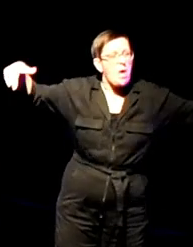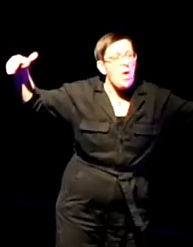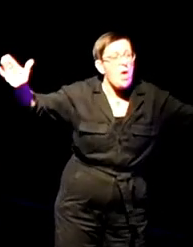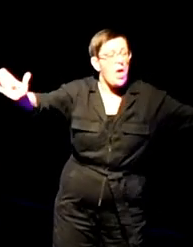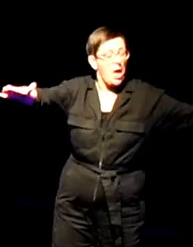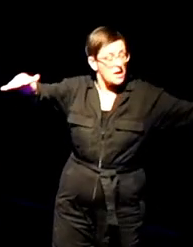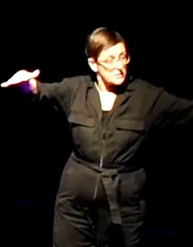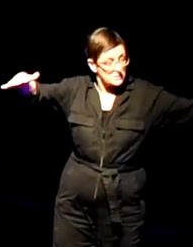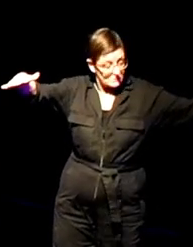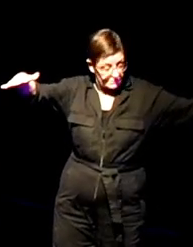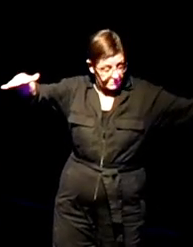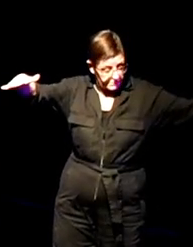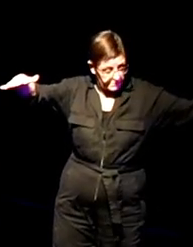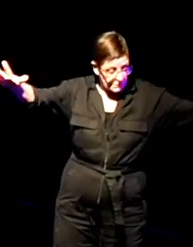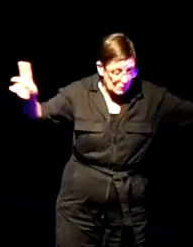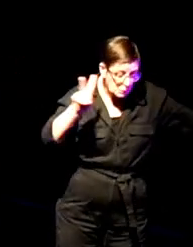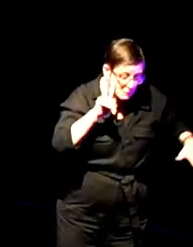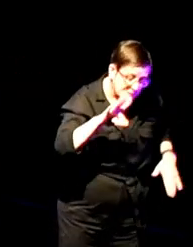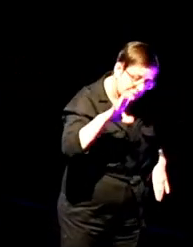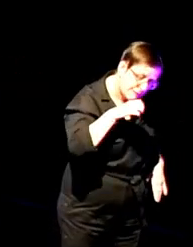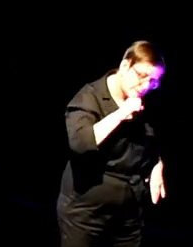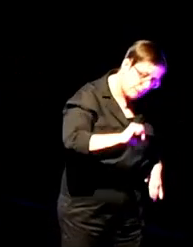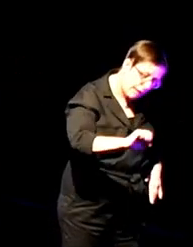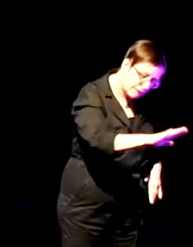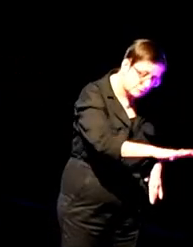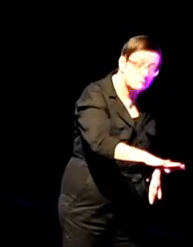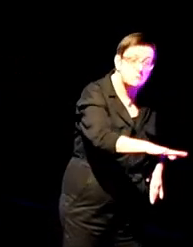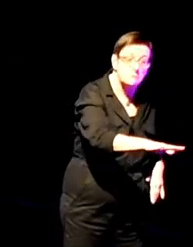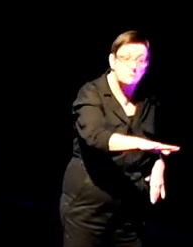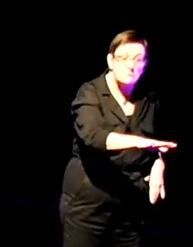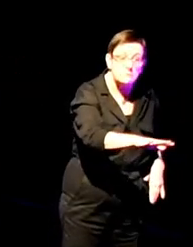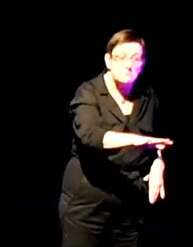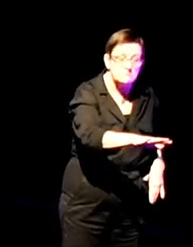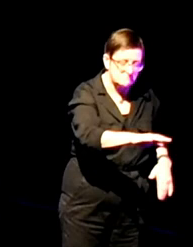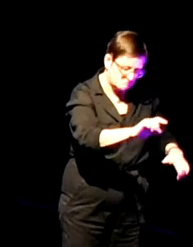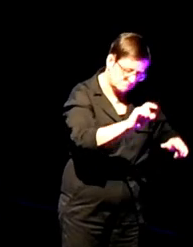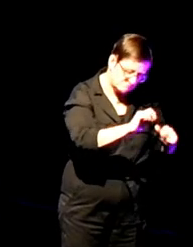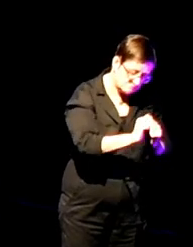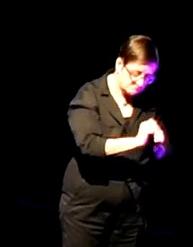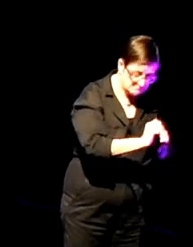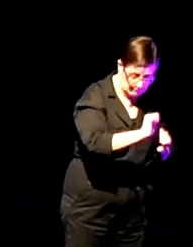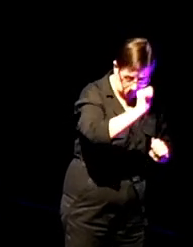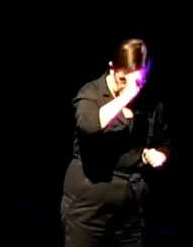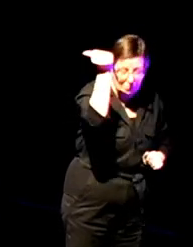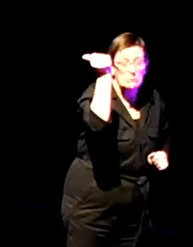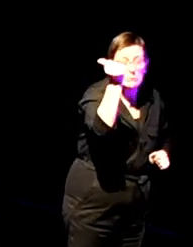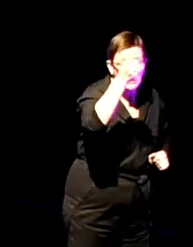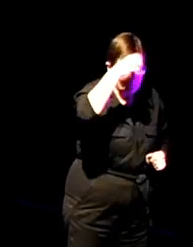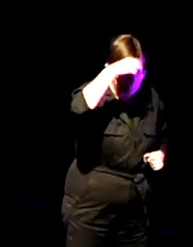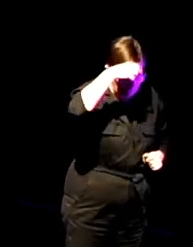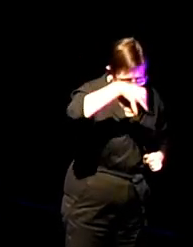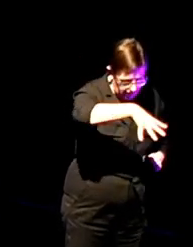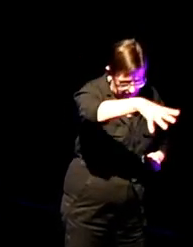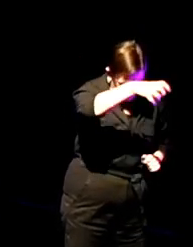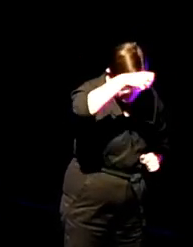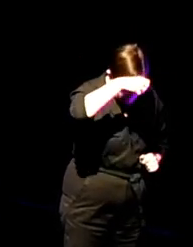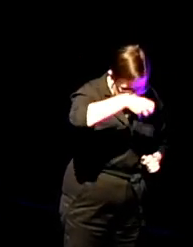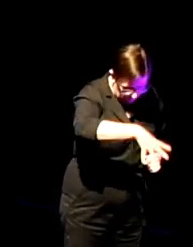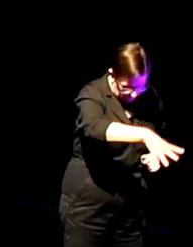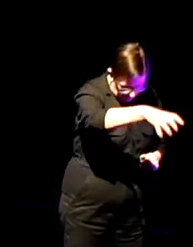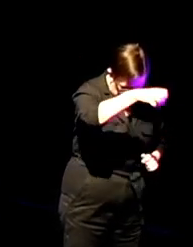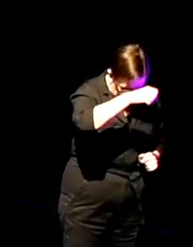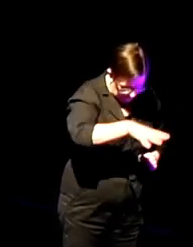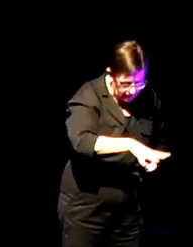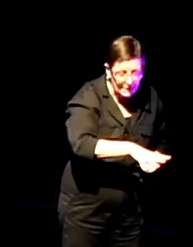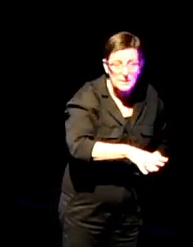Who did not wish to be kept out after dark. Who did not wish to become a